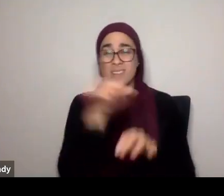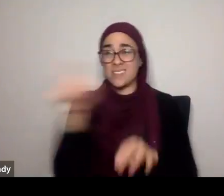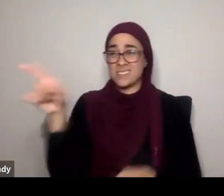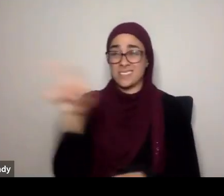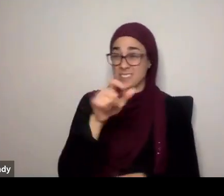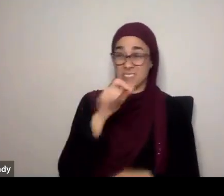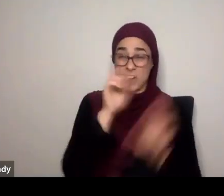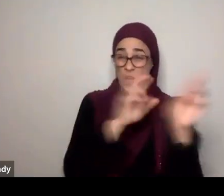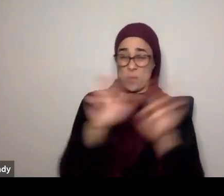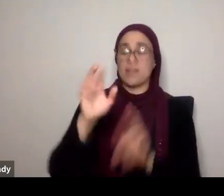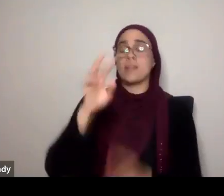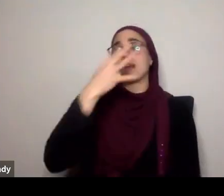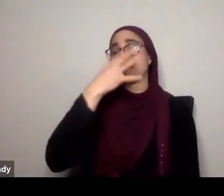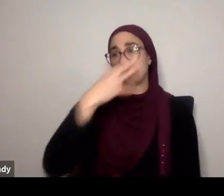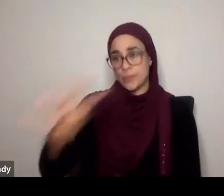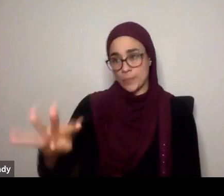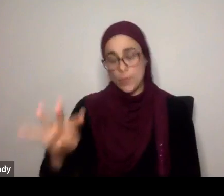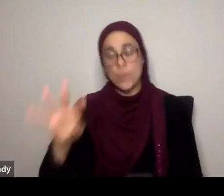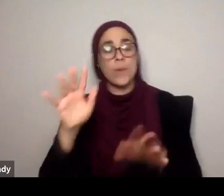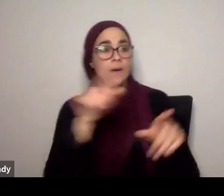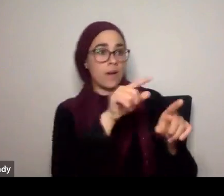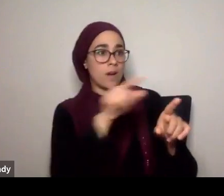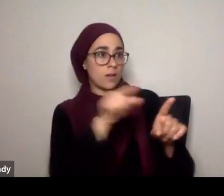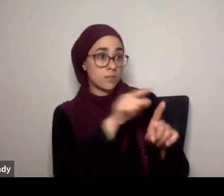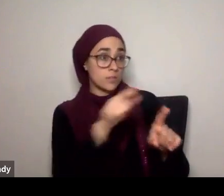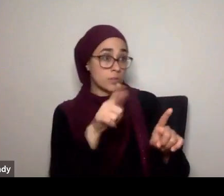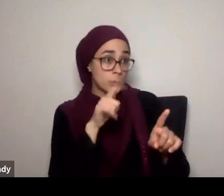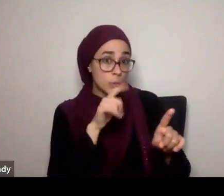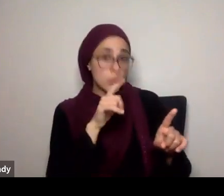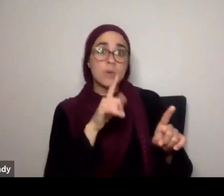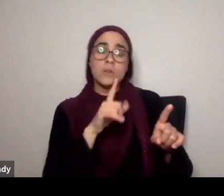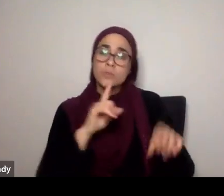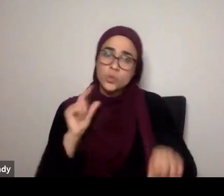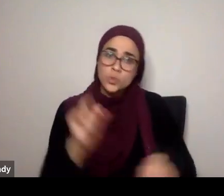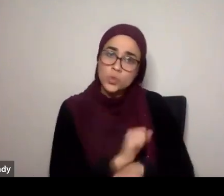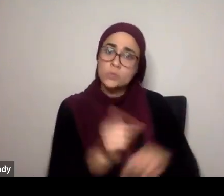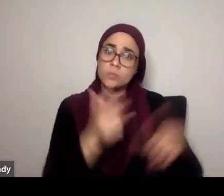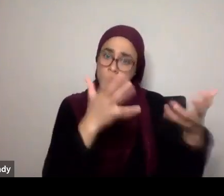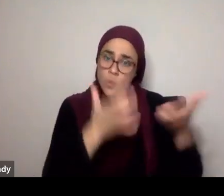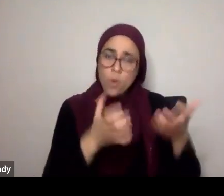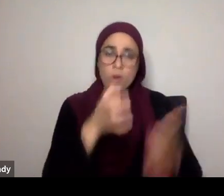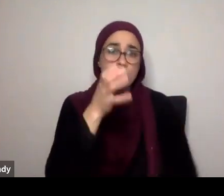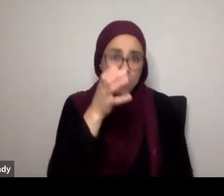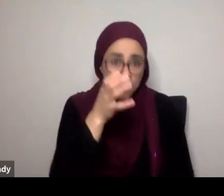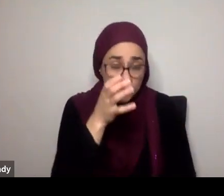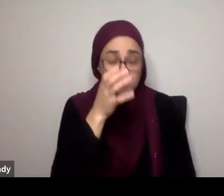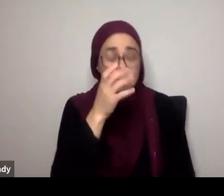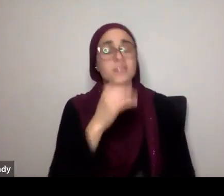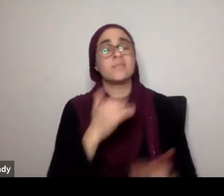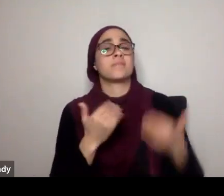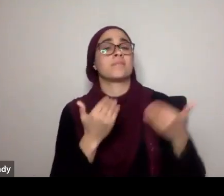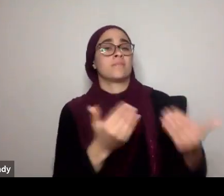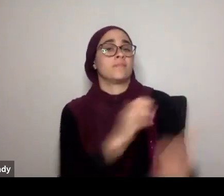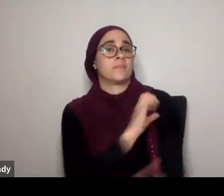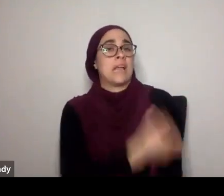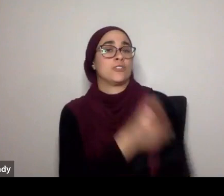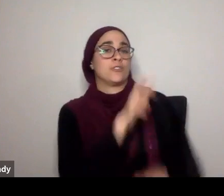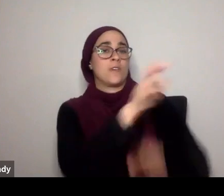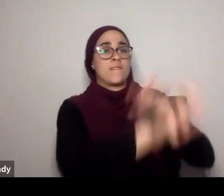around, and you have to basically, pay attention to those, who are actually, genuinely coming, to listen to you, a great example of that, is when a Nabi,